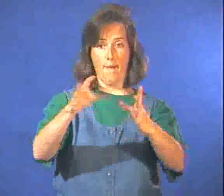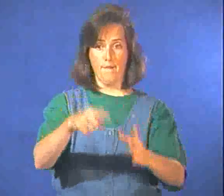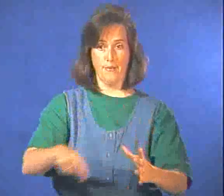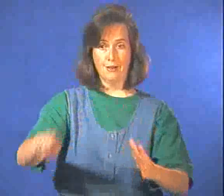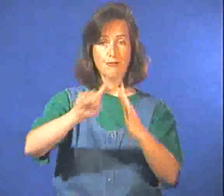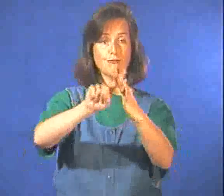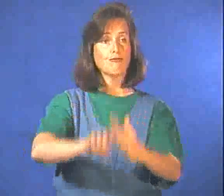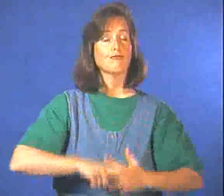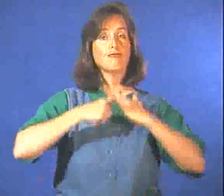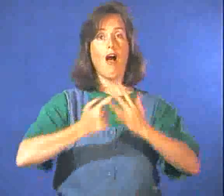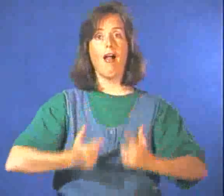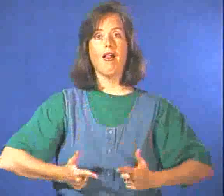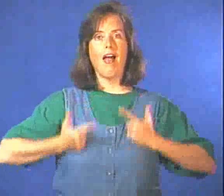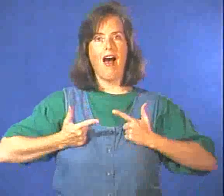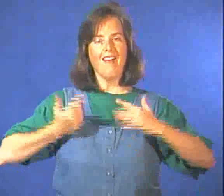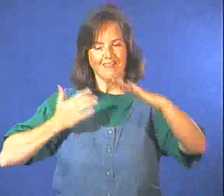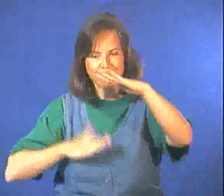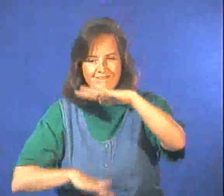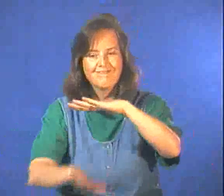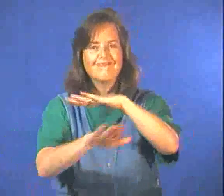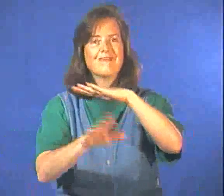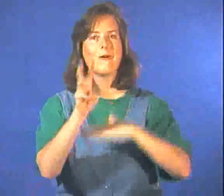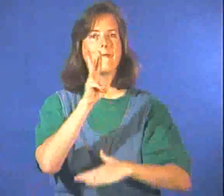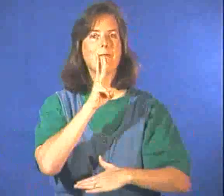Amphibians begin their lives in the water.